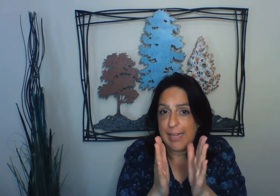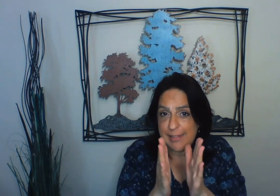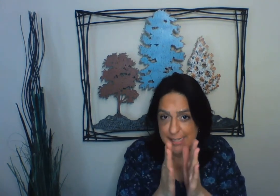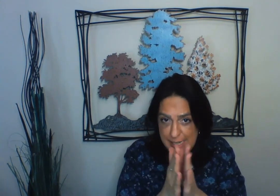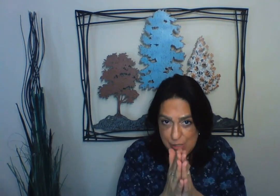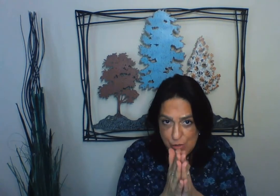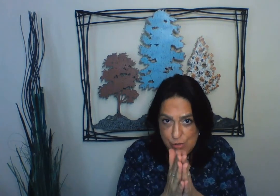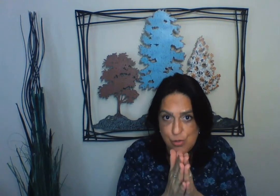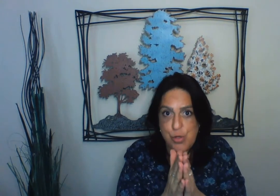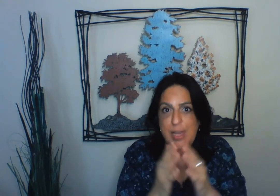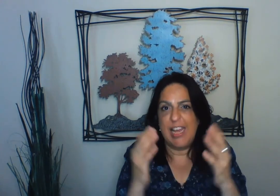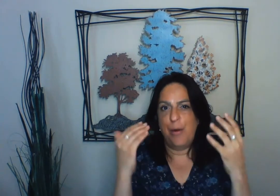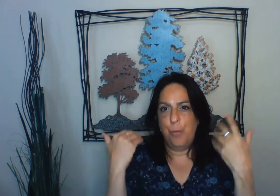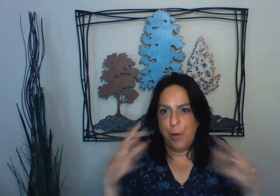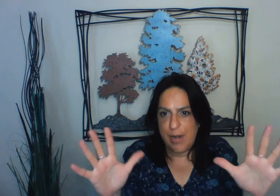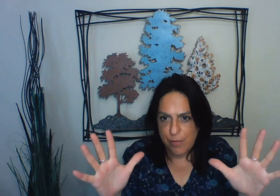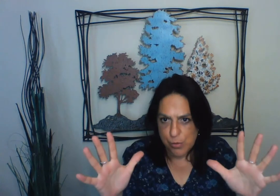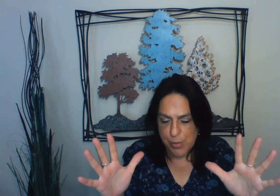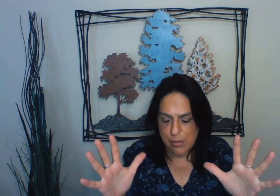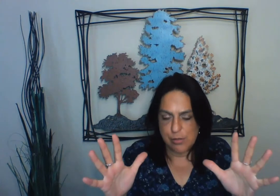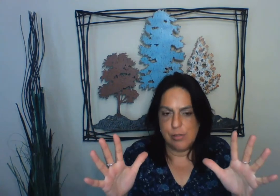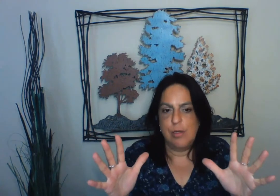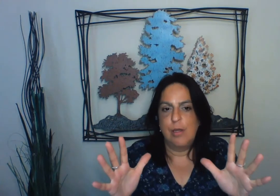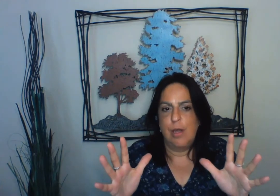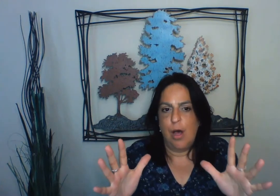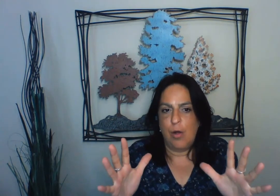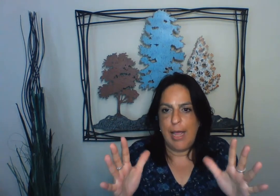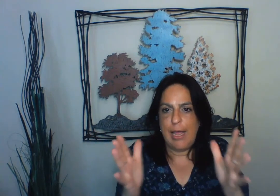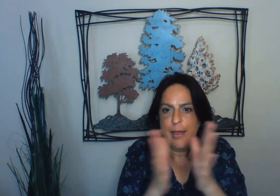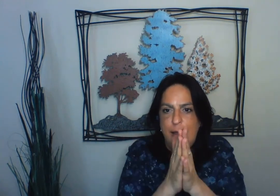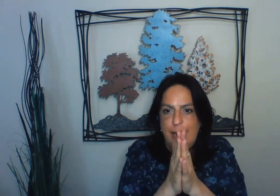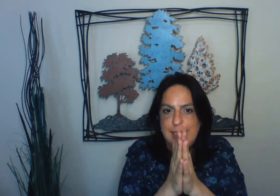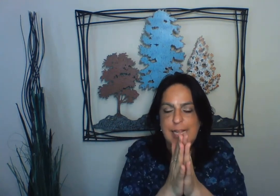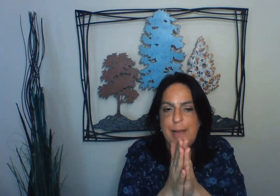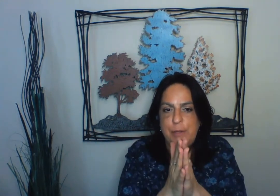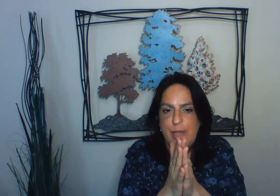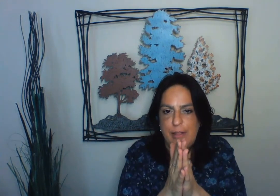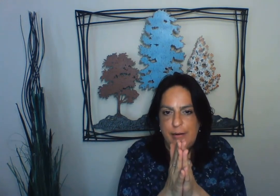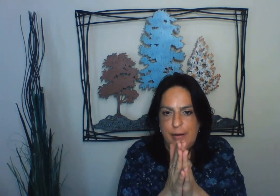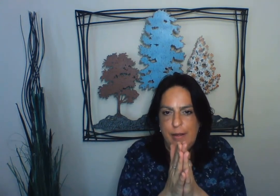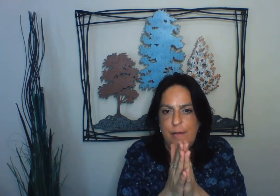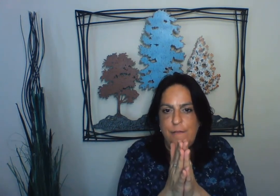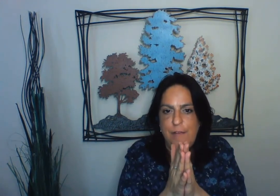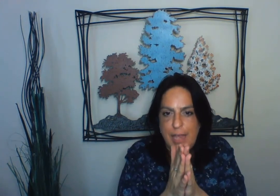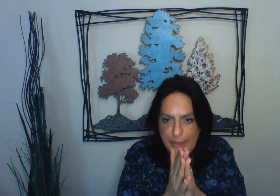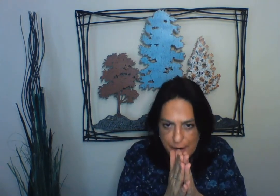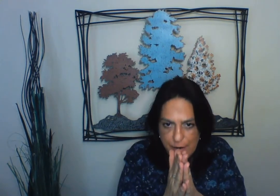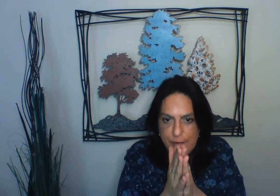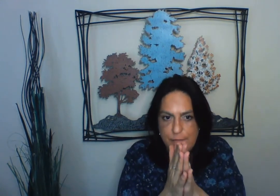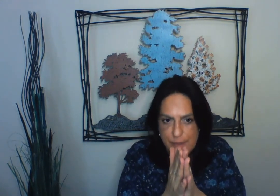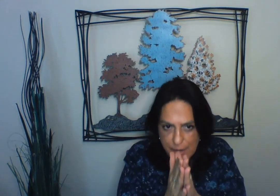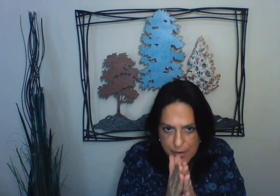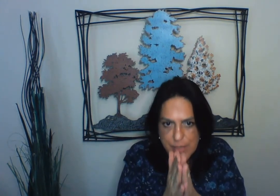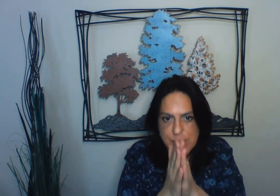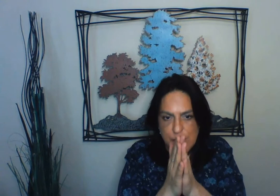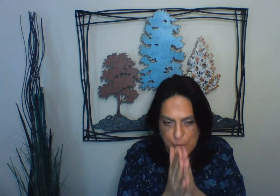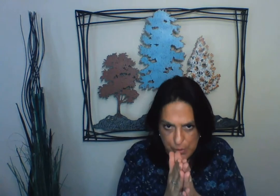sing a song so you can get rid of those wiggles. Okay. Let's clap together. Very, very slowly.